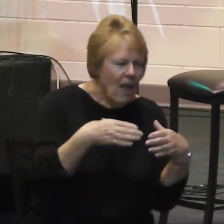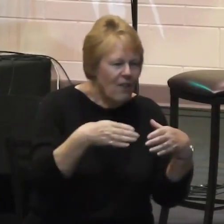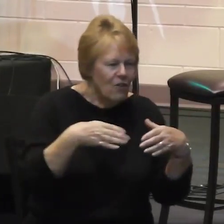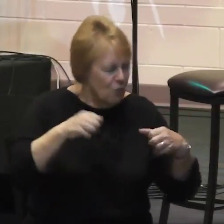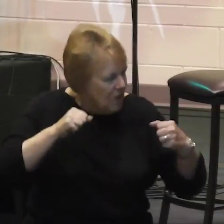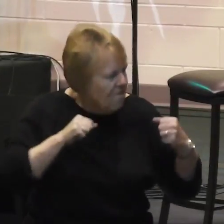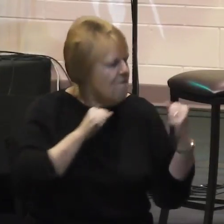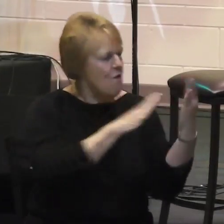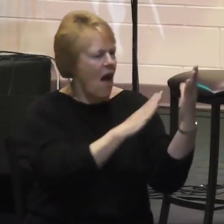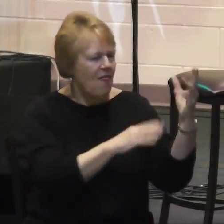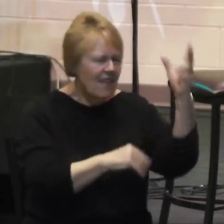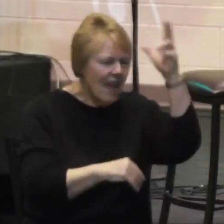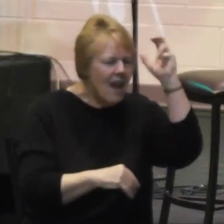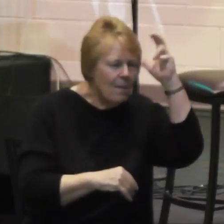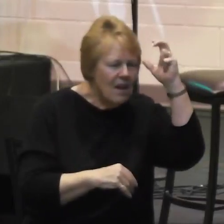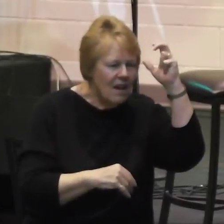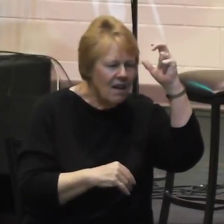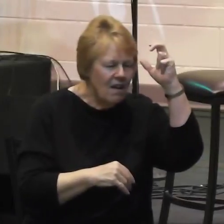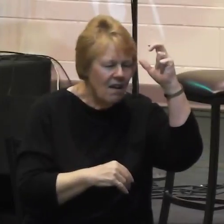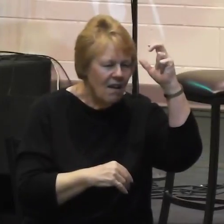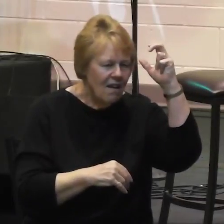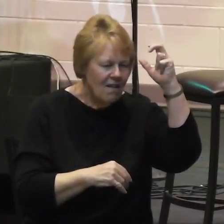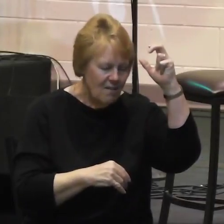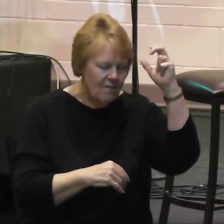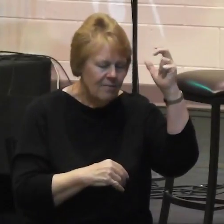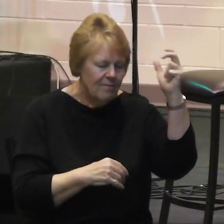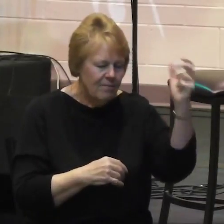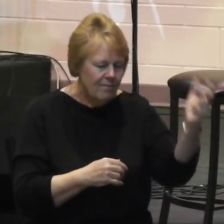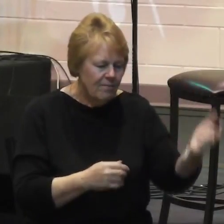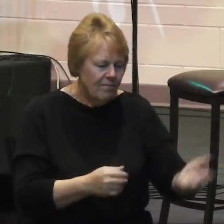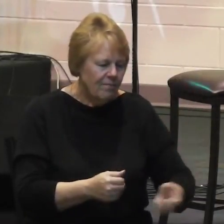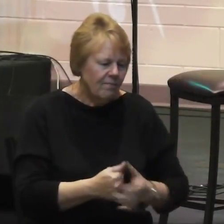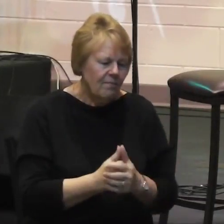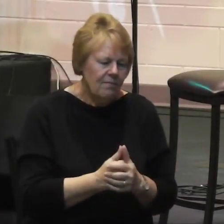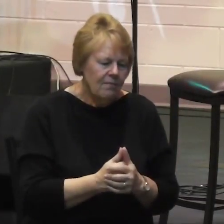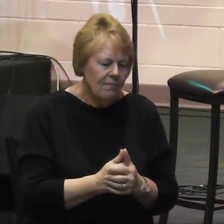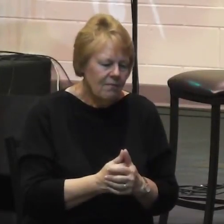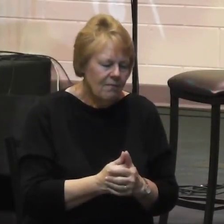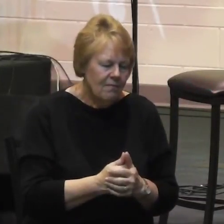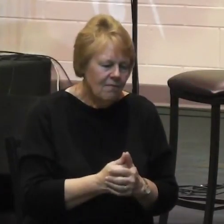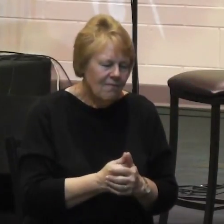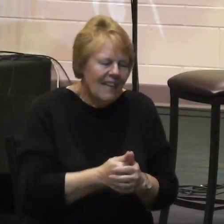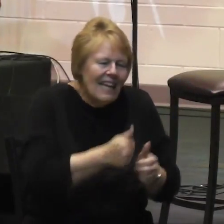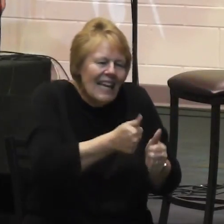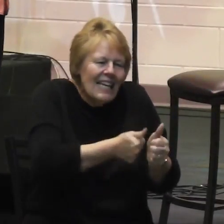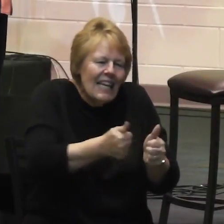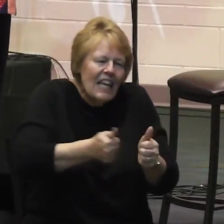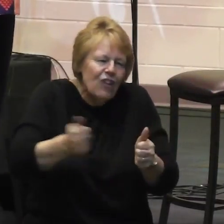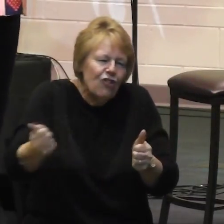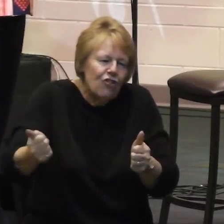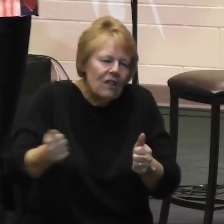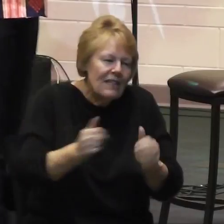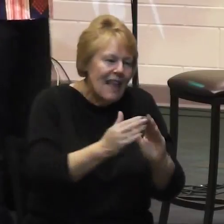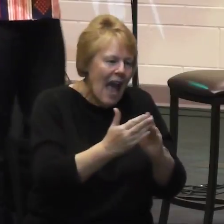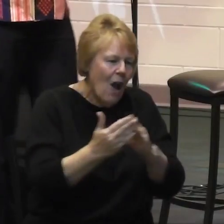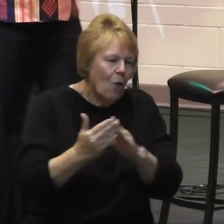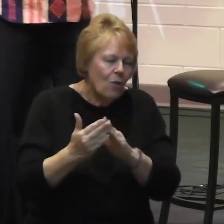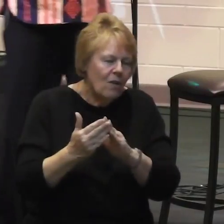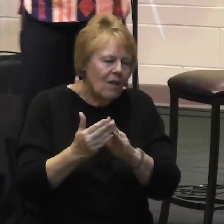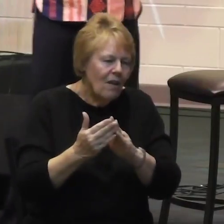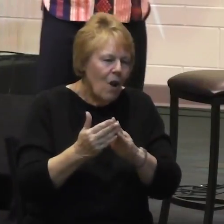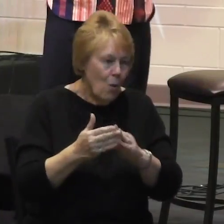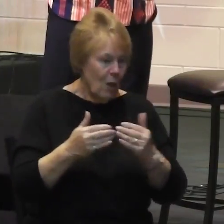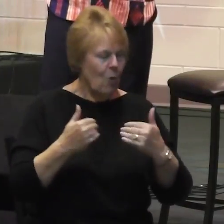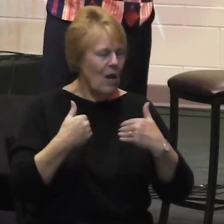what was going to linger for long. In each of those towns, we would hold meetings of